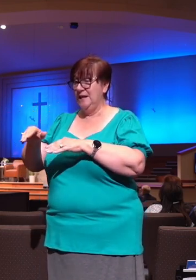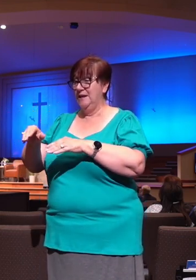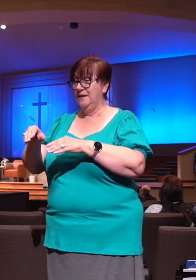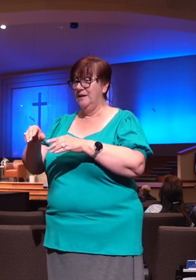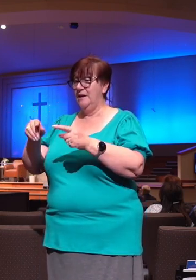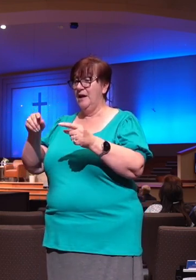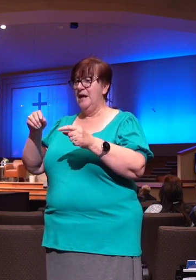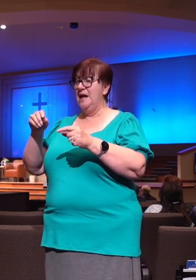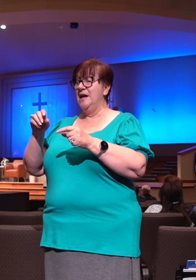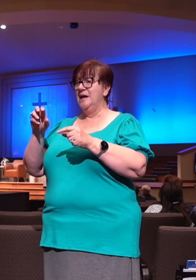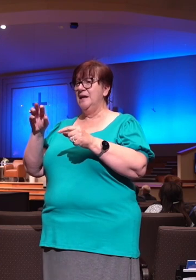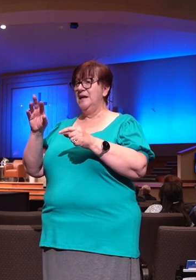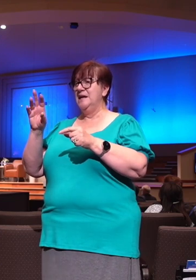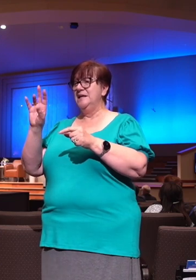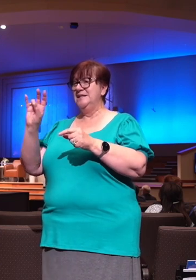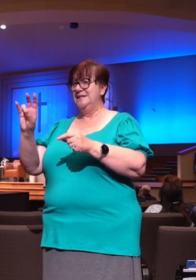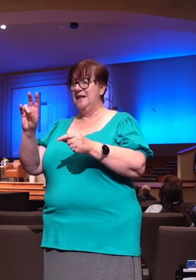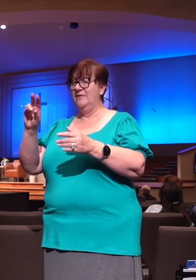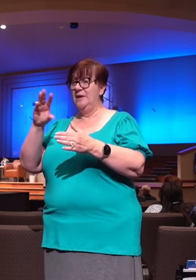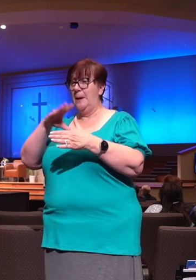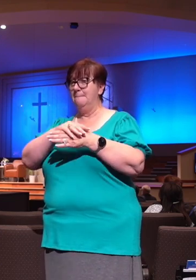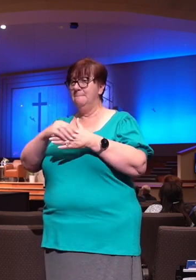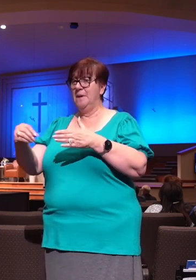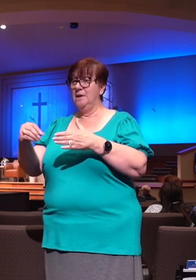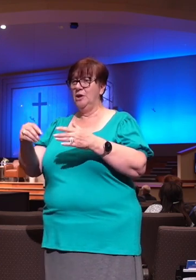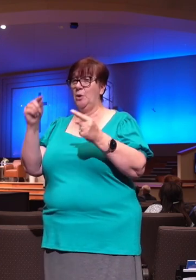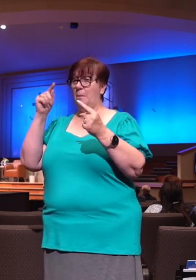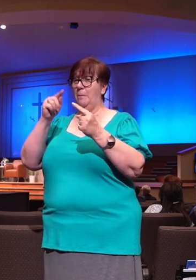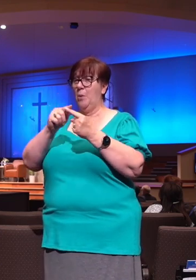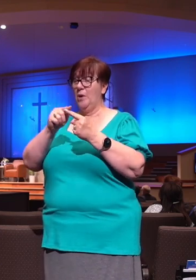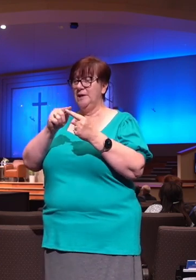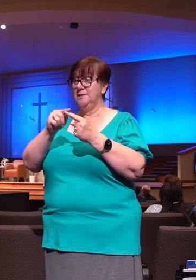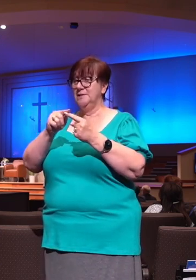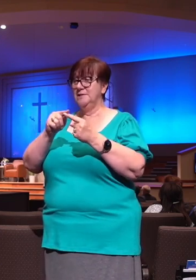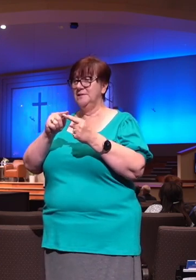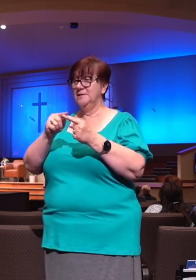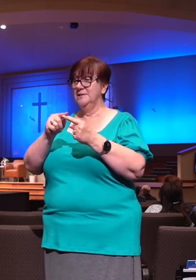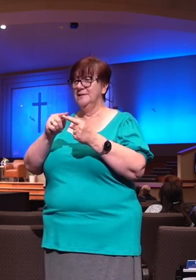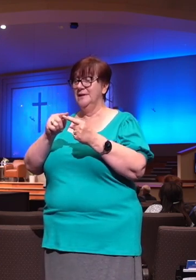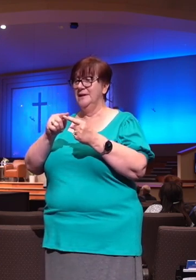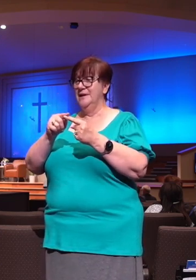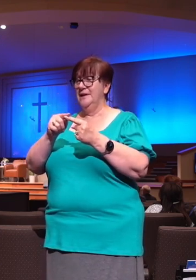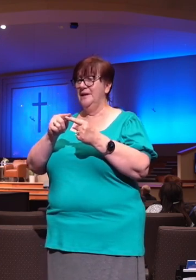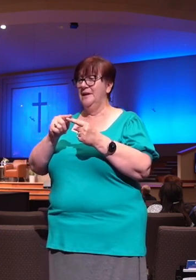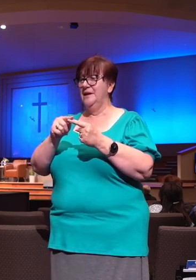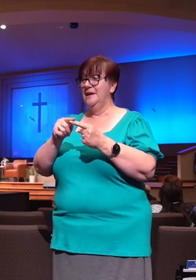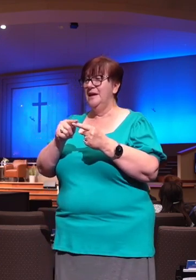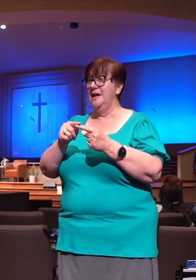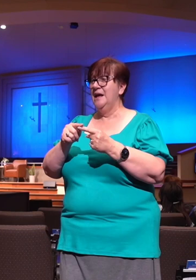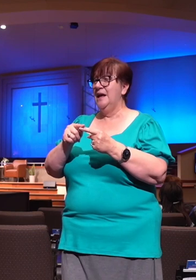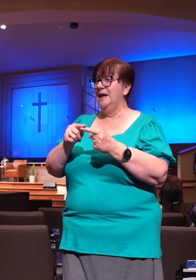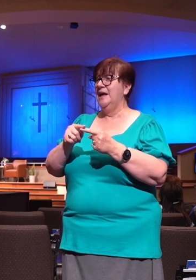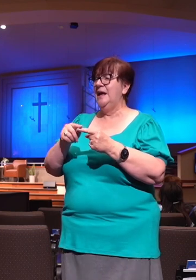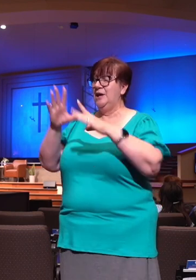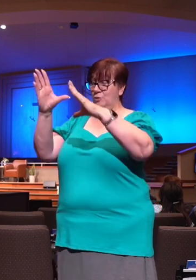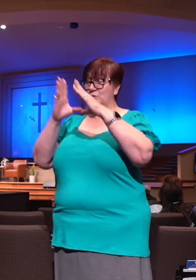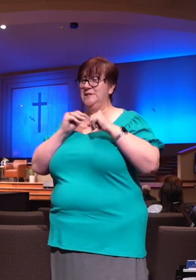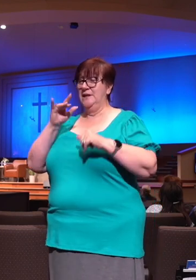and a check for 7 million dollars in request for their Harrier jet. This wound up in years of legal battle. Pepsi did not respond. They were not